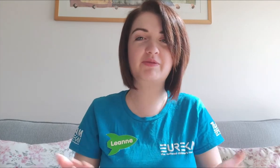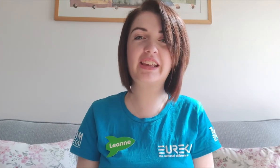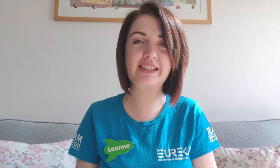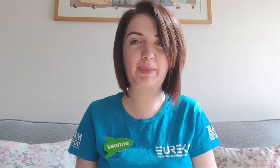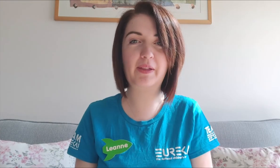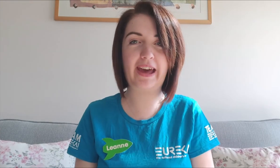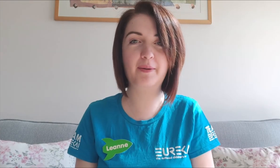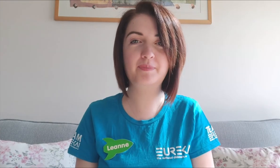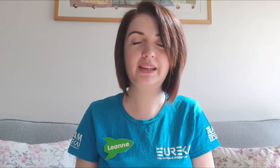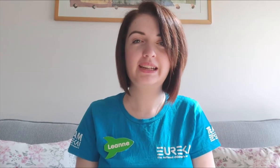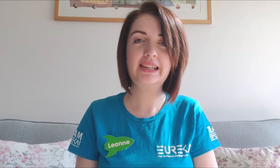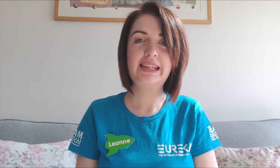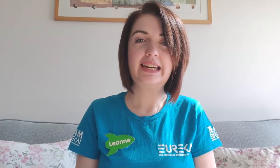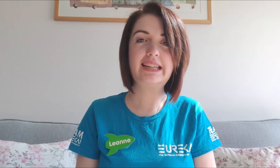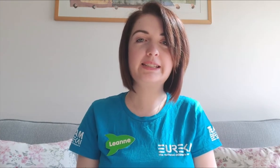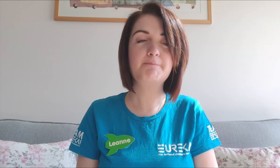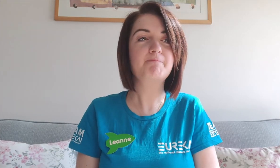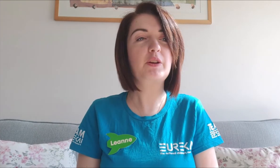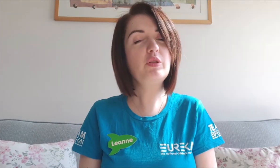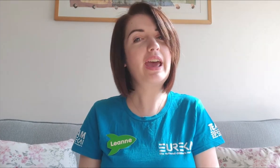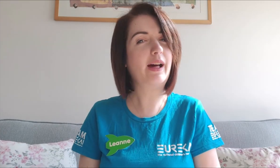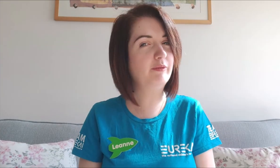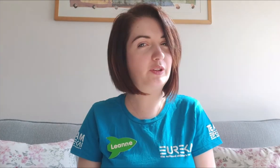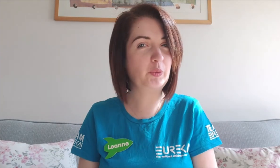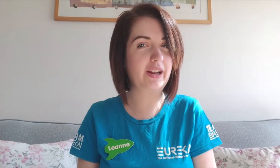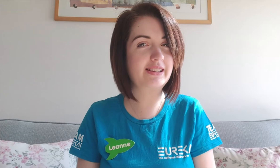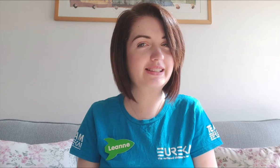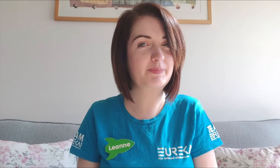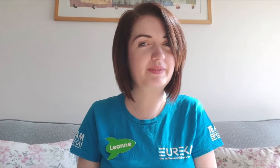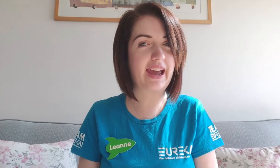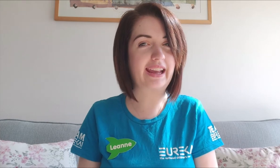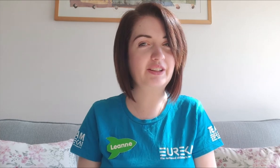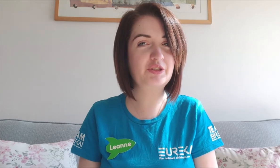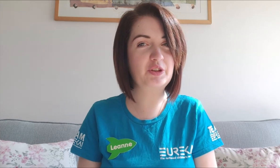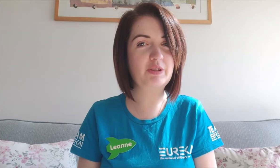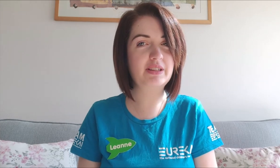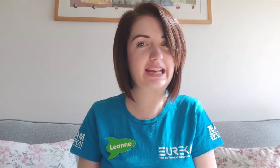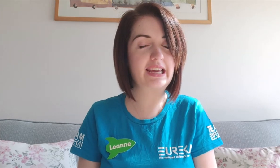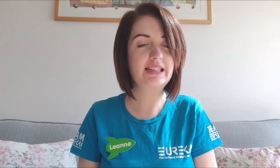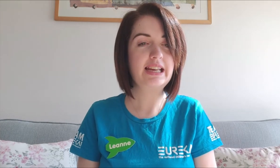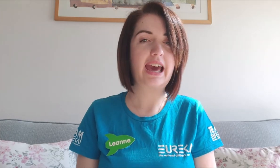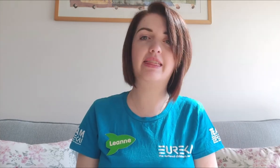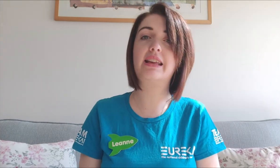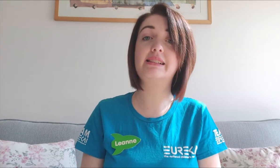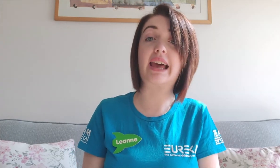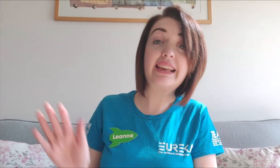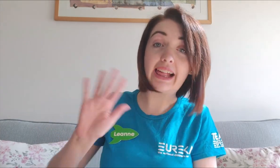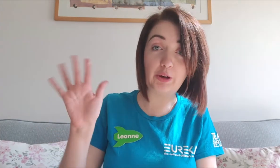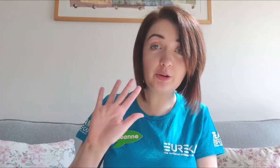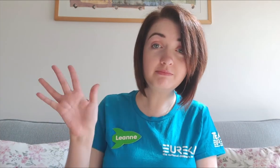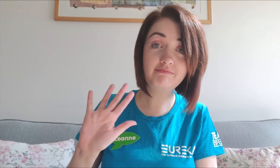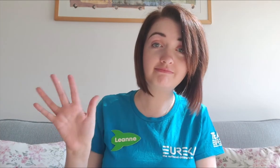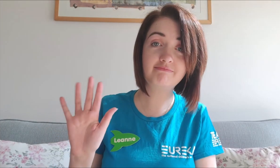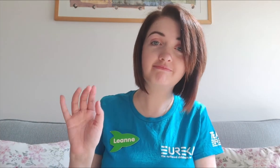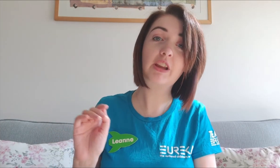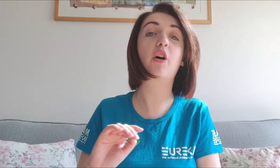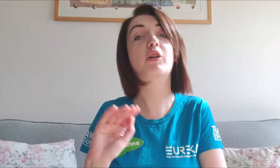fingerspell that. And other helpful words that I can show you today are things like hello or